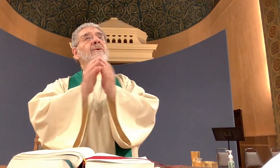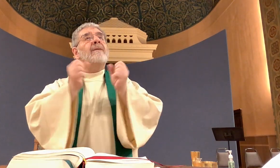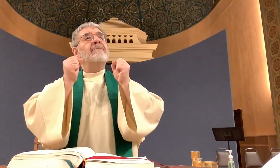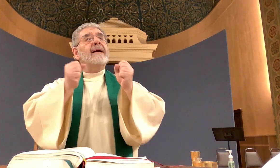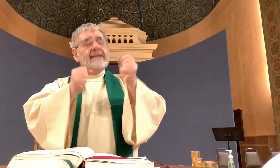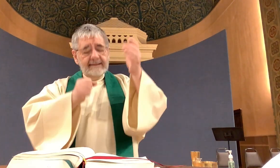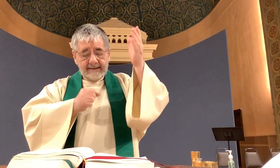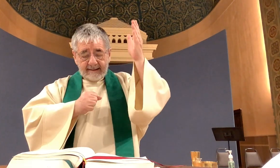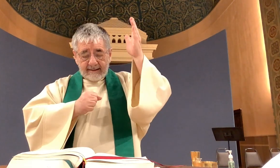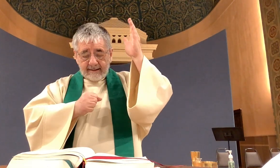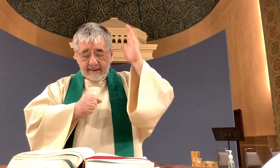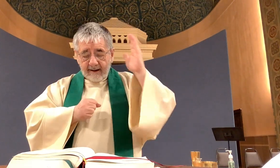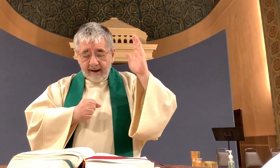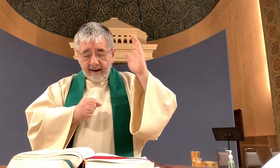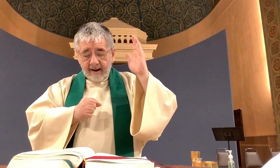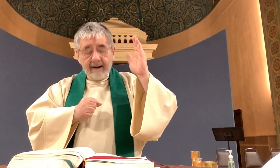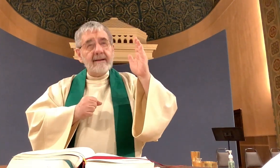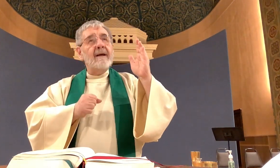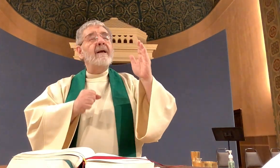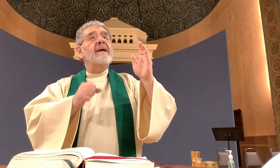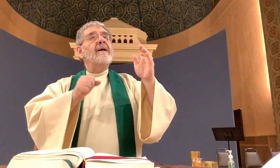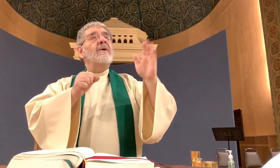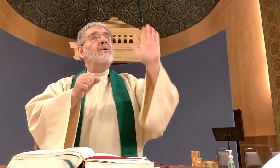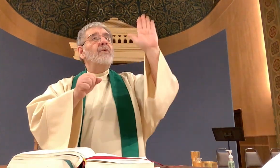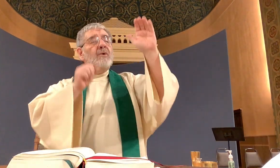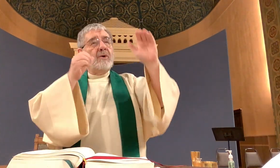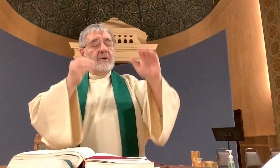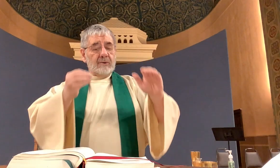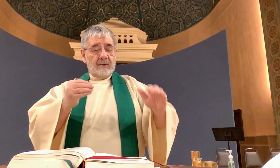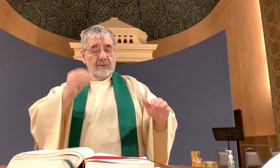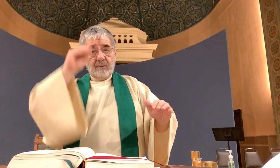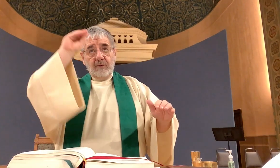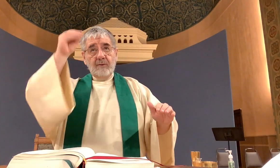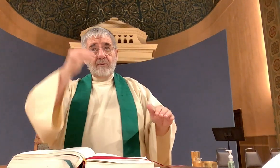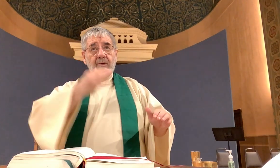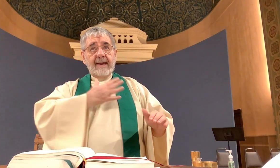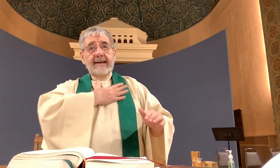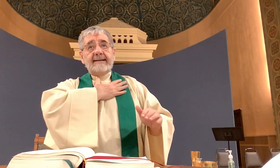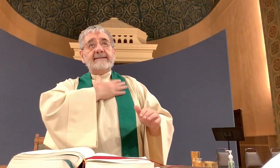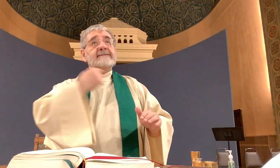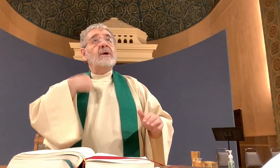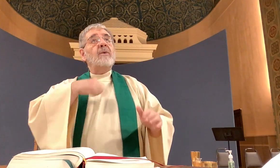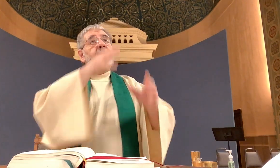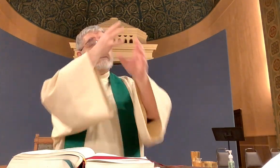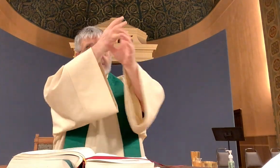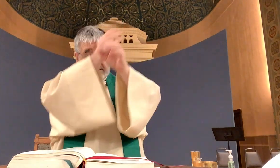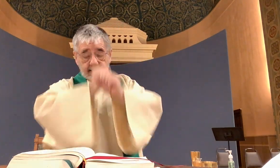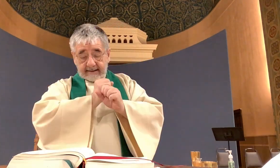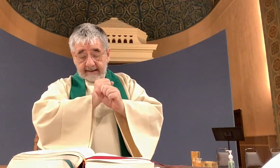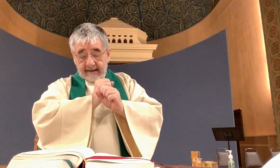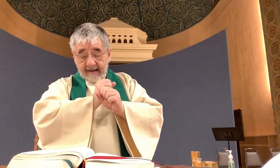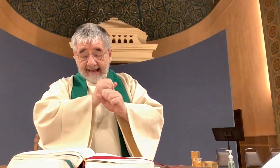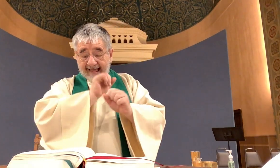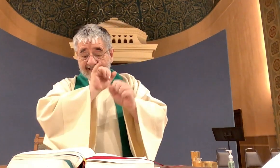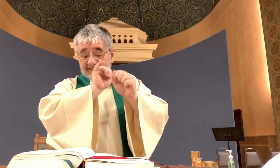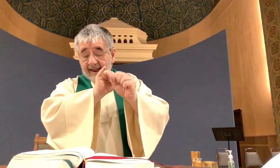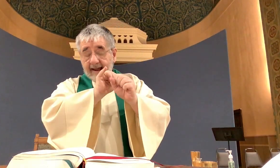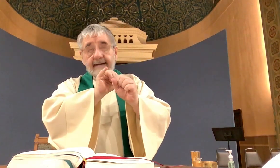Grant, we pray, Almighty God, that receiving the grace by which you bring us